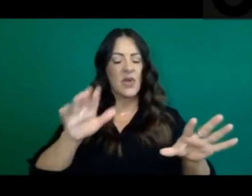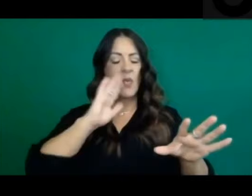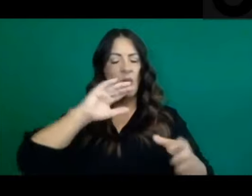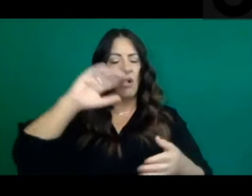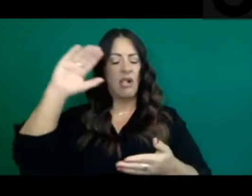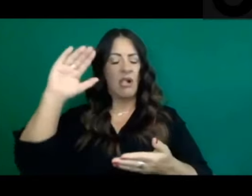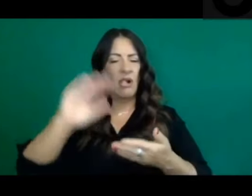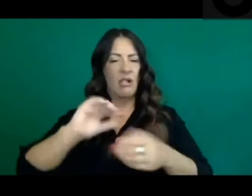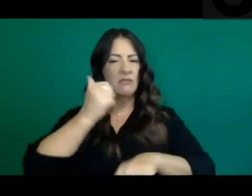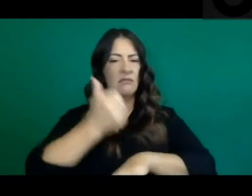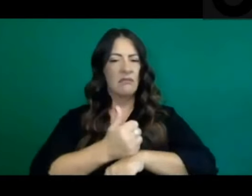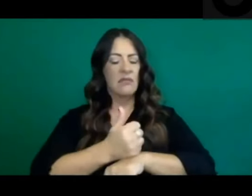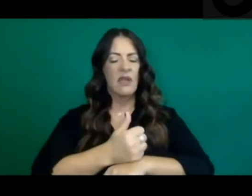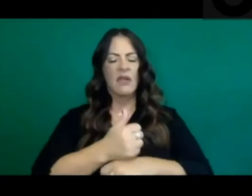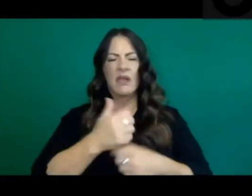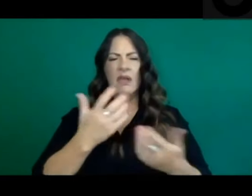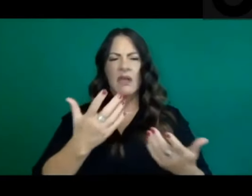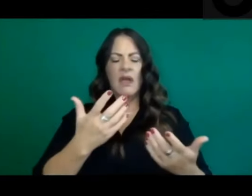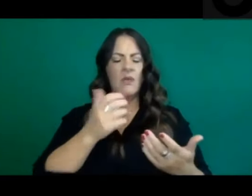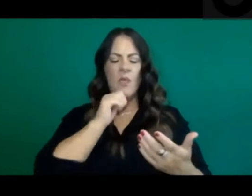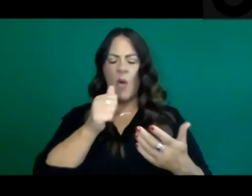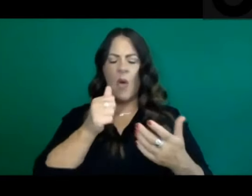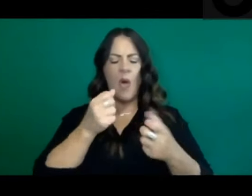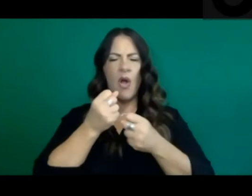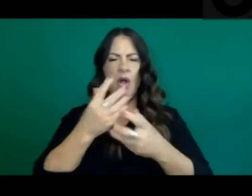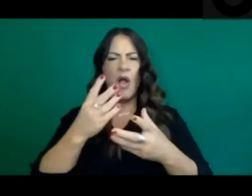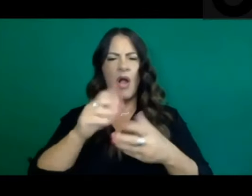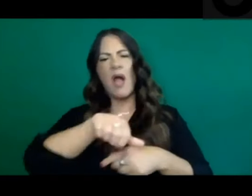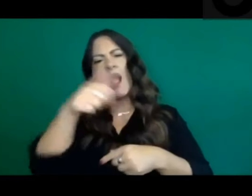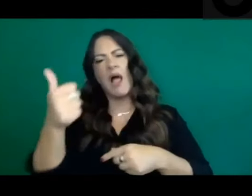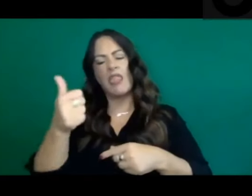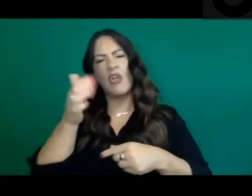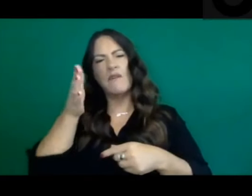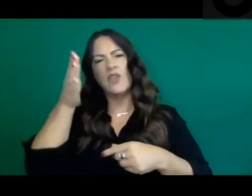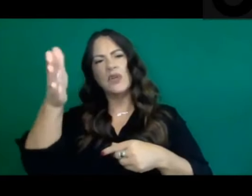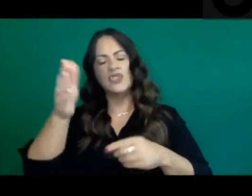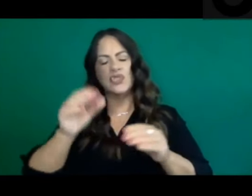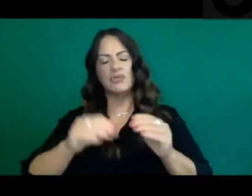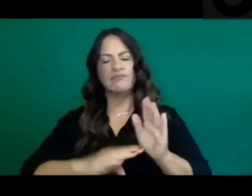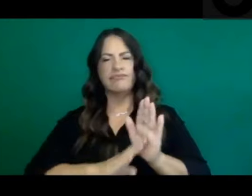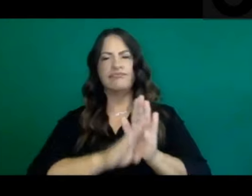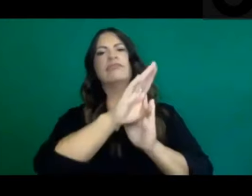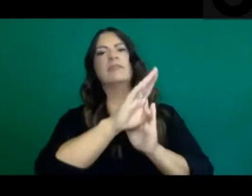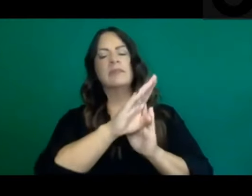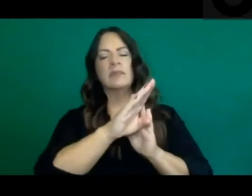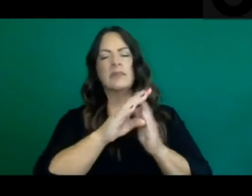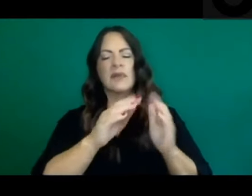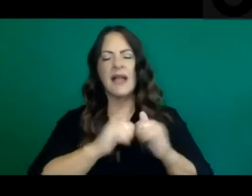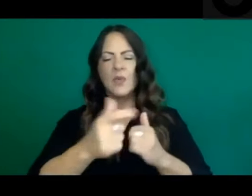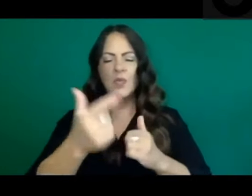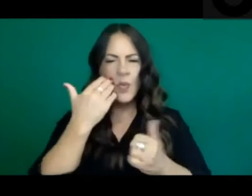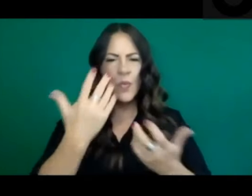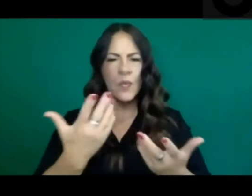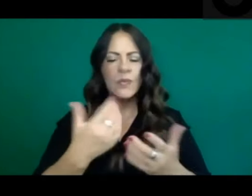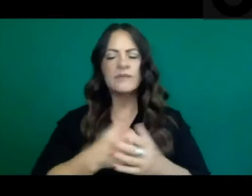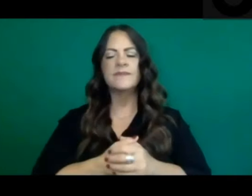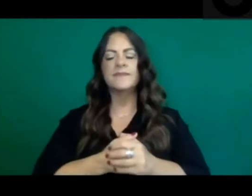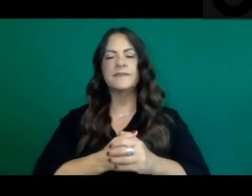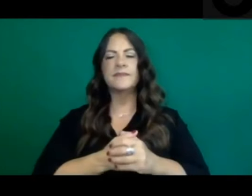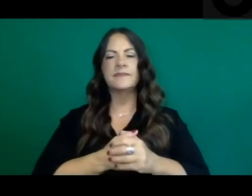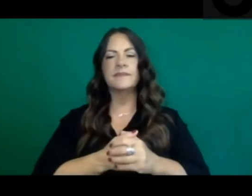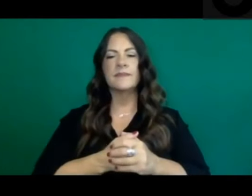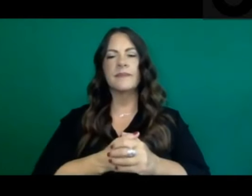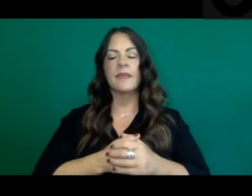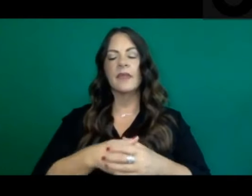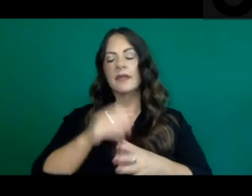to another spike? So thank you for the question. I think, look, many counties across the state